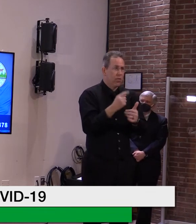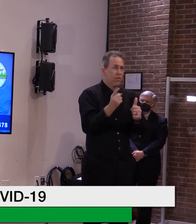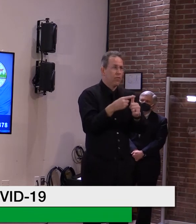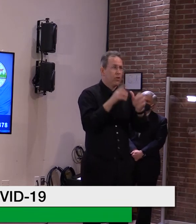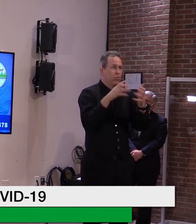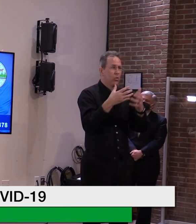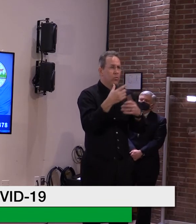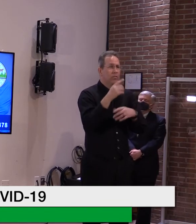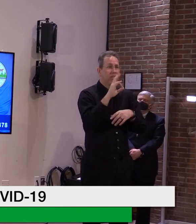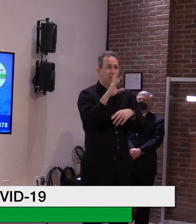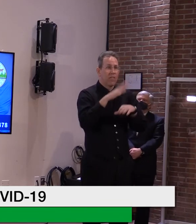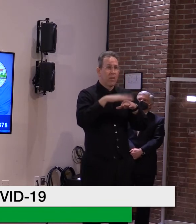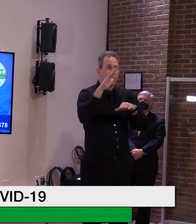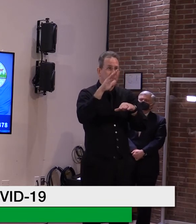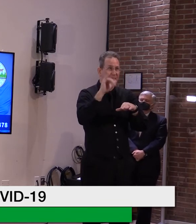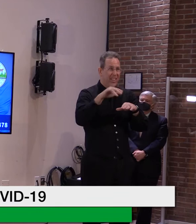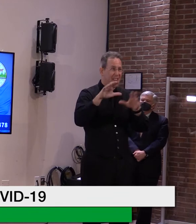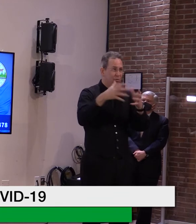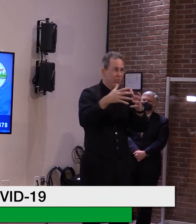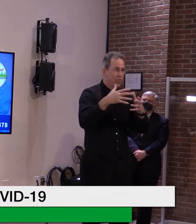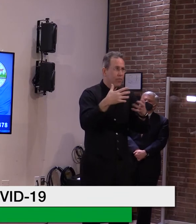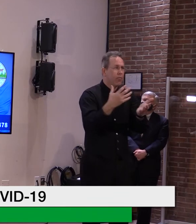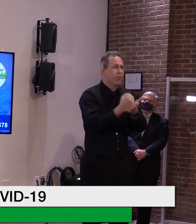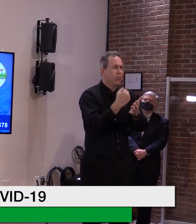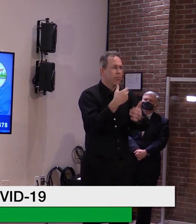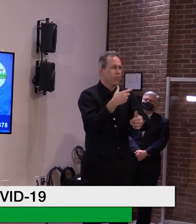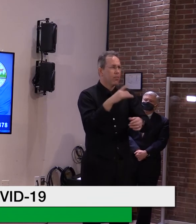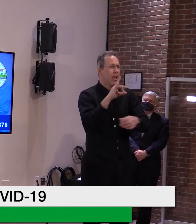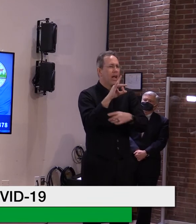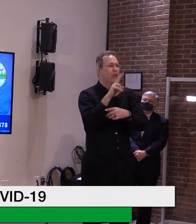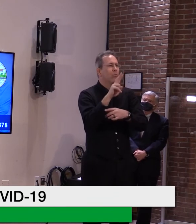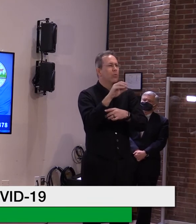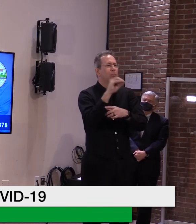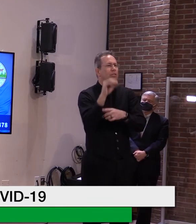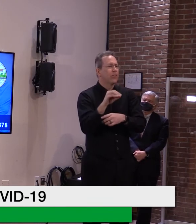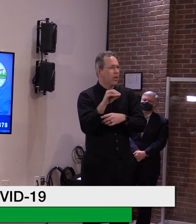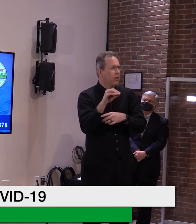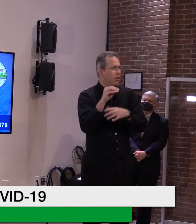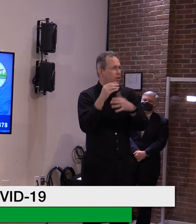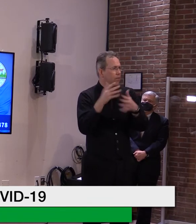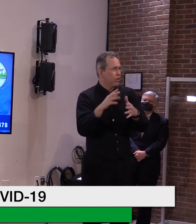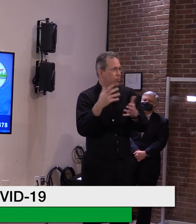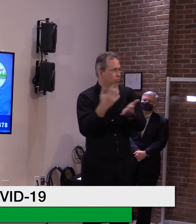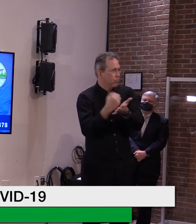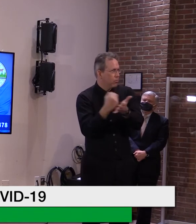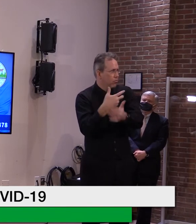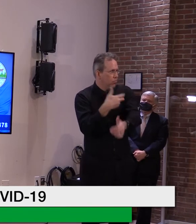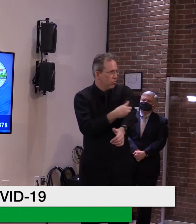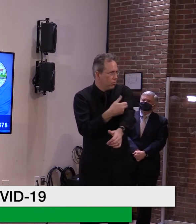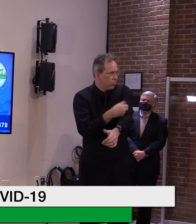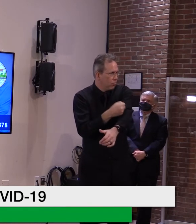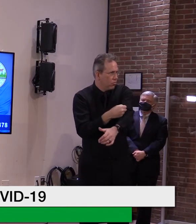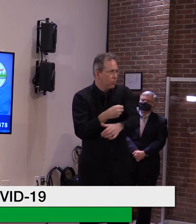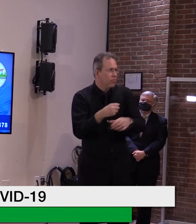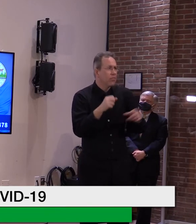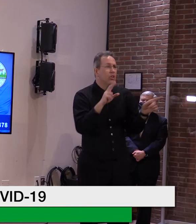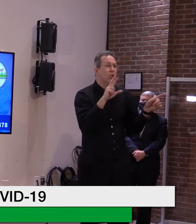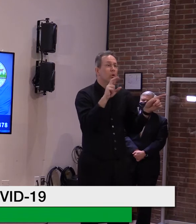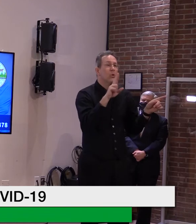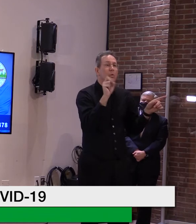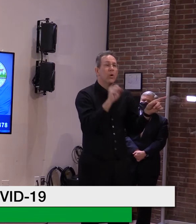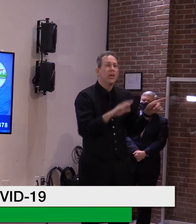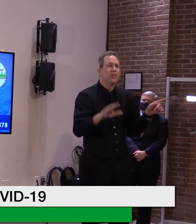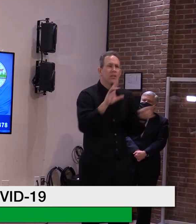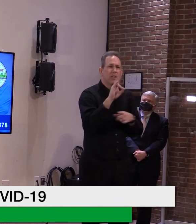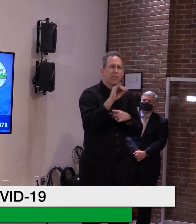70, there's 82%. And the national average is closer to 70%. So that's really, uh, favorable in the longterm. Um,